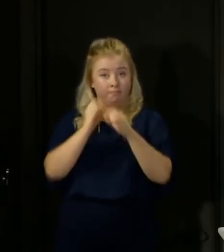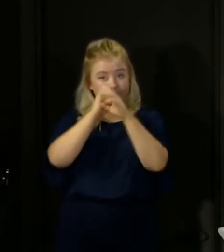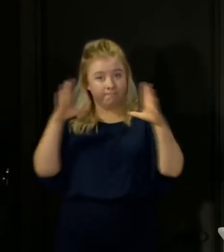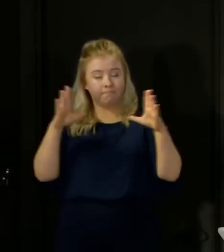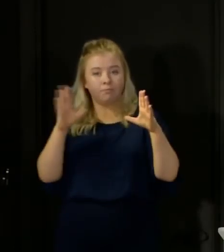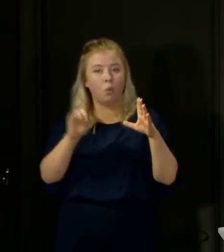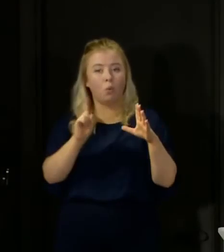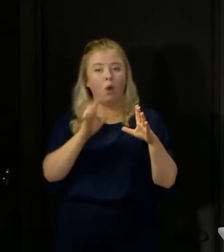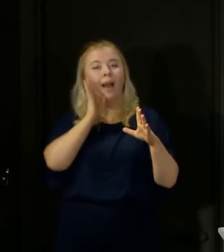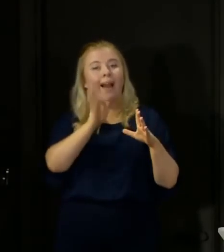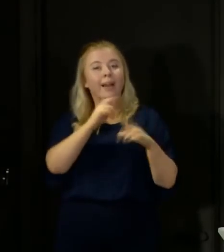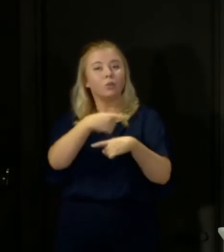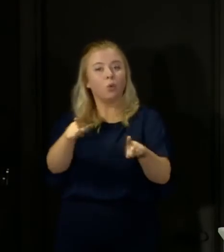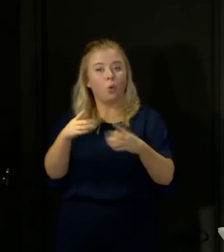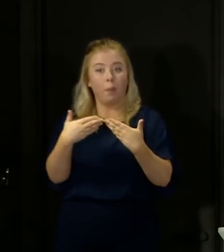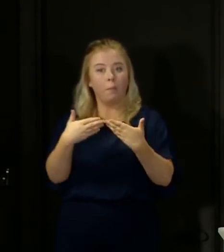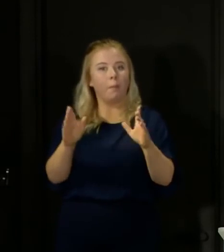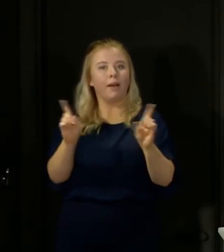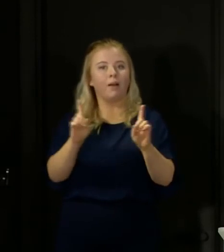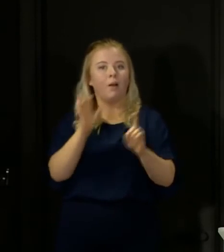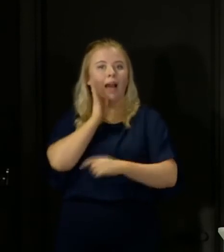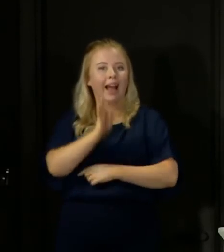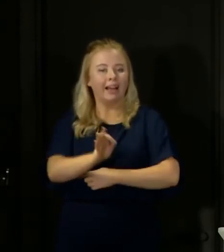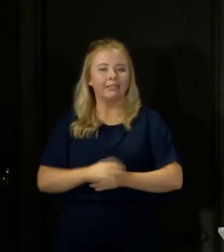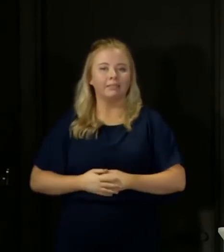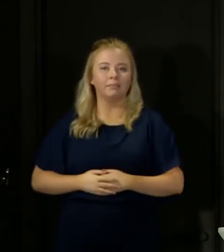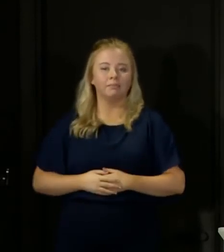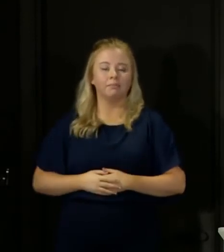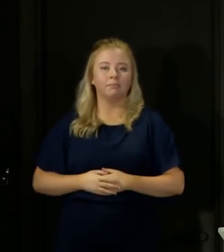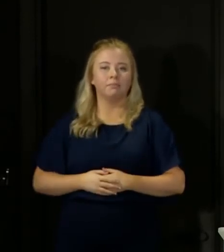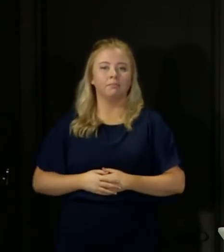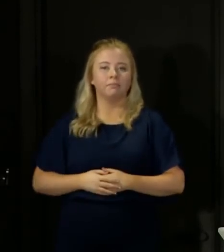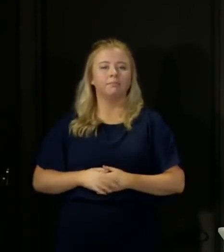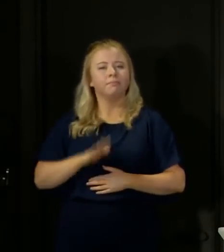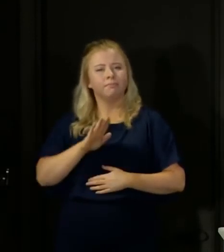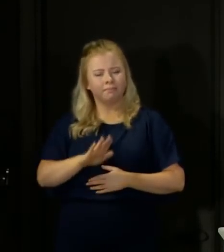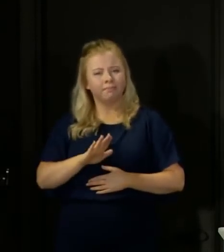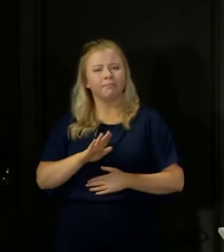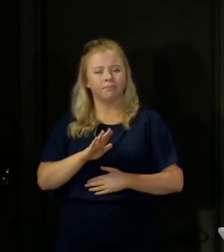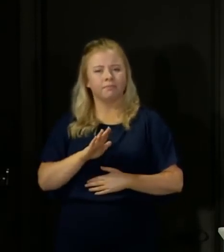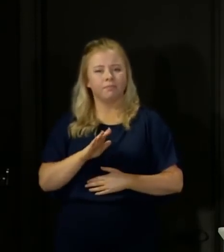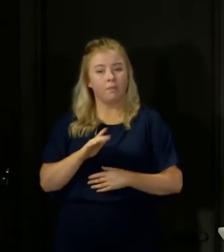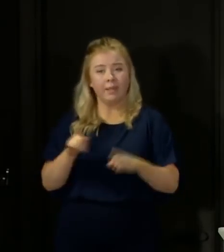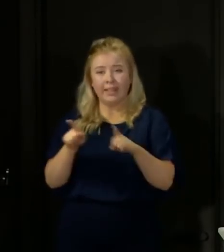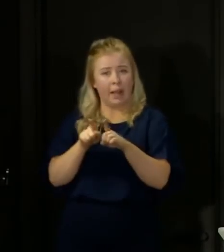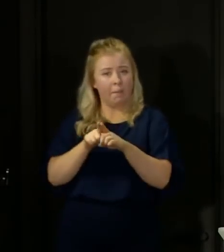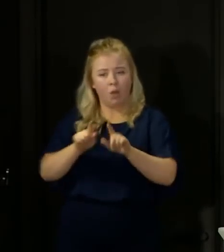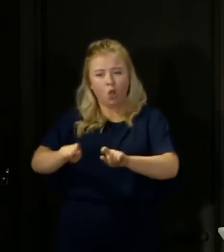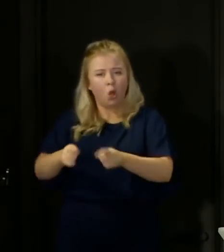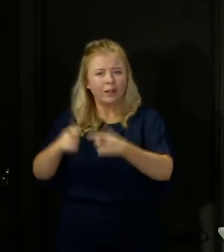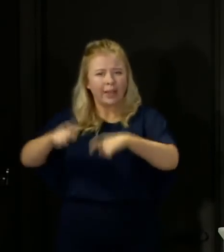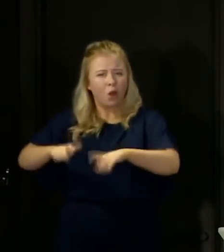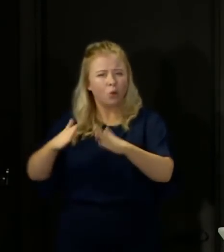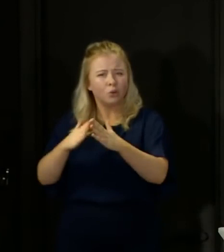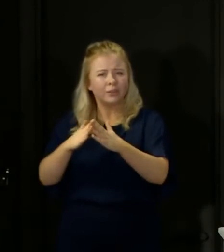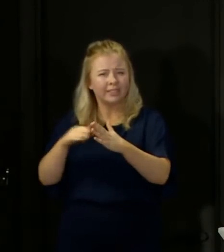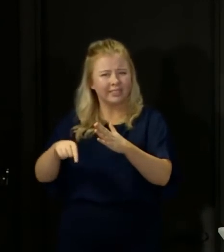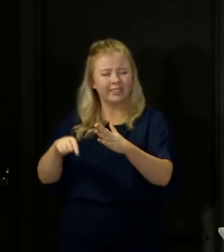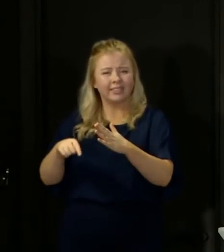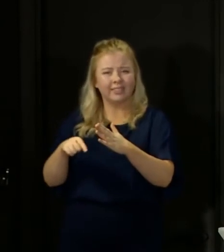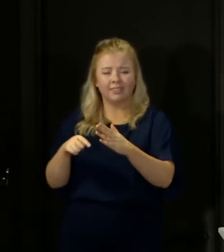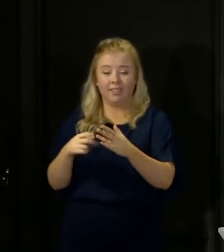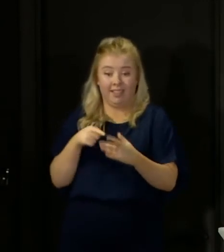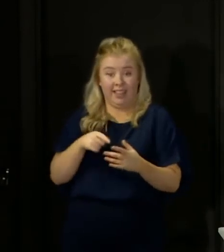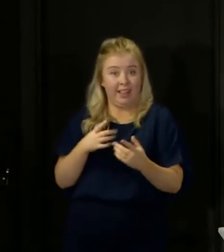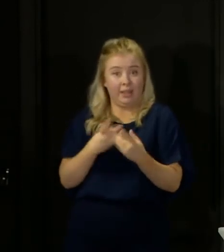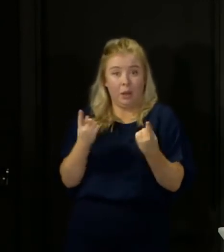you, the public, to do. Let me stress that just like lockdown itself, really, this is something that will